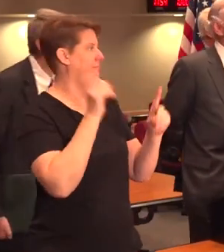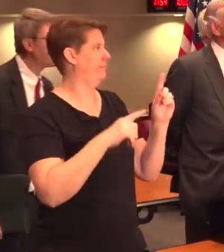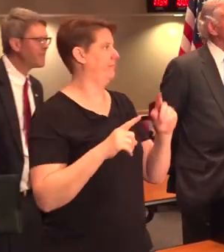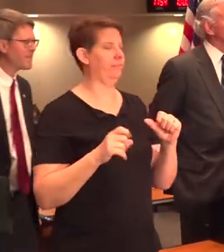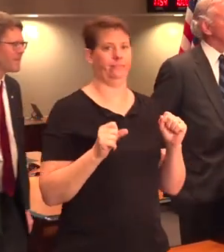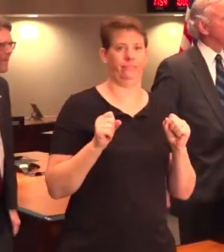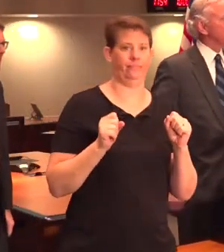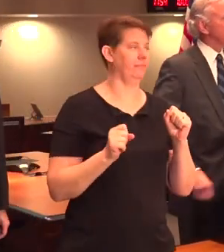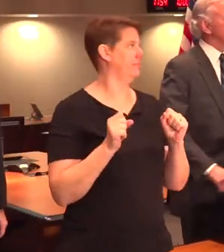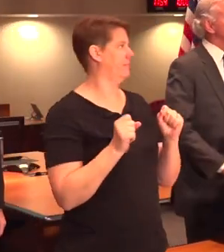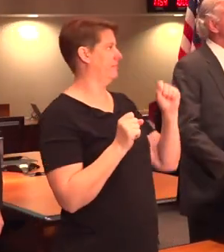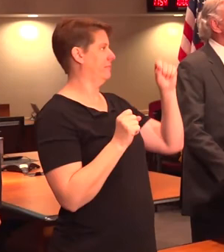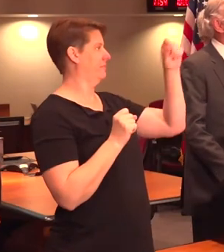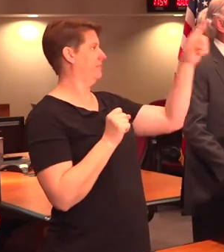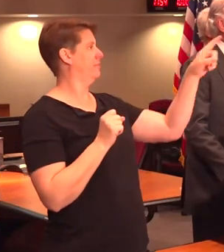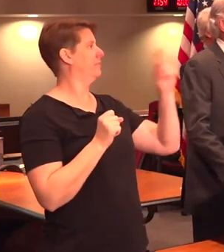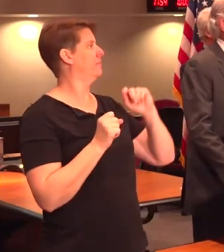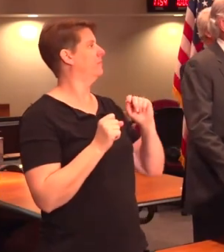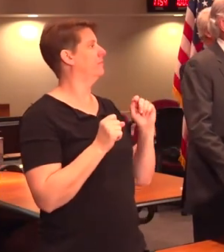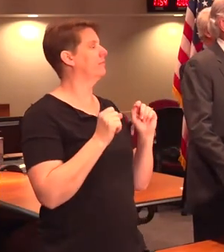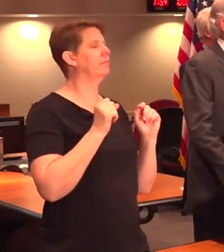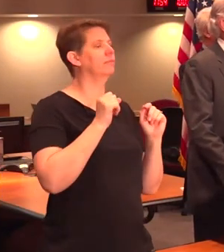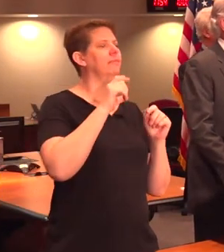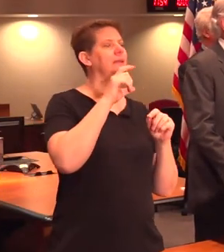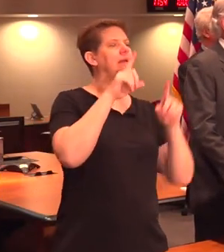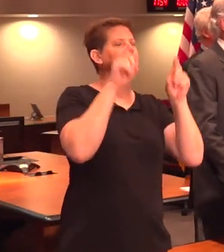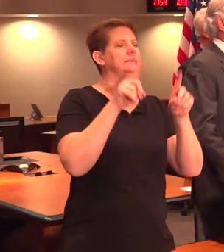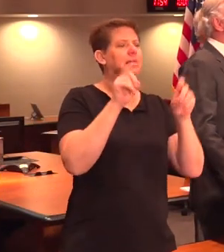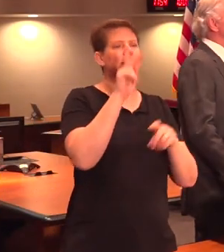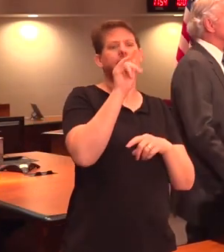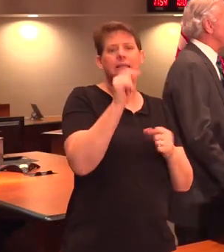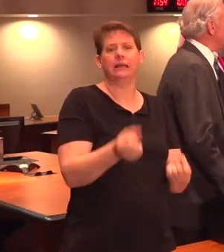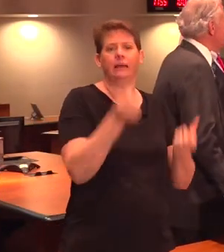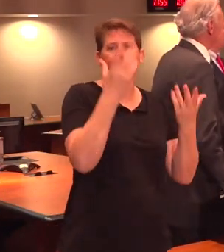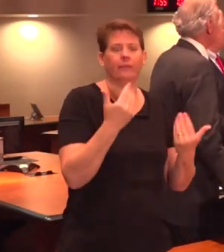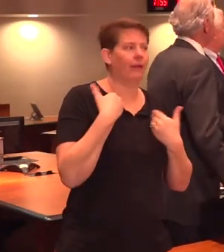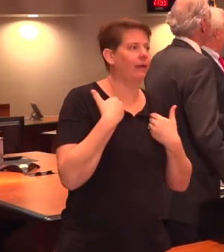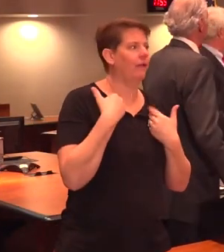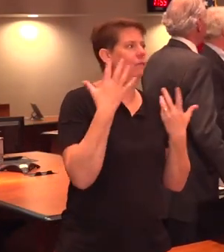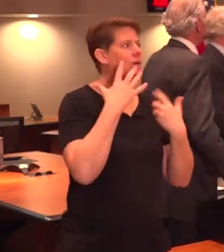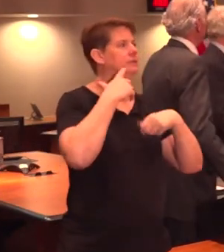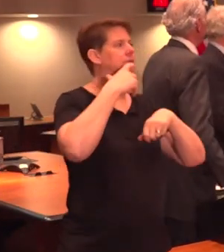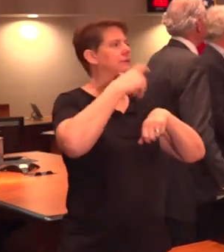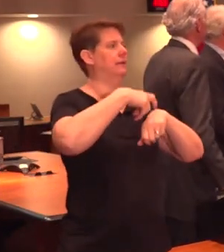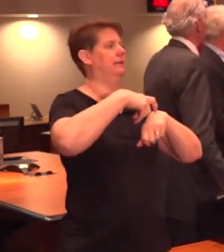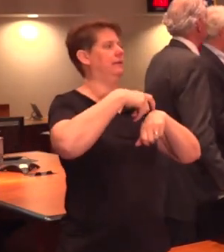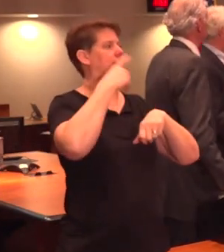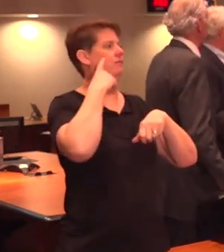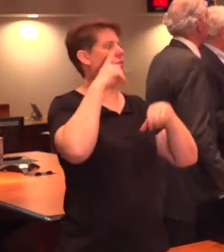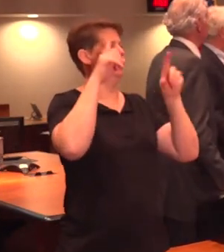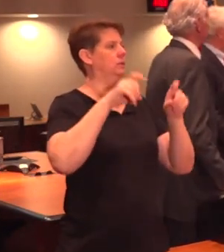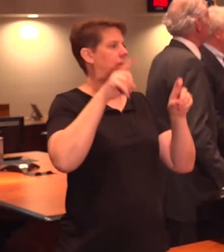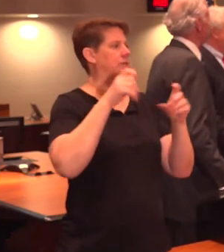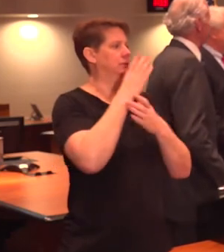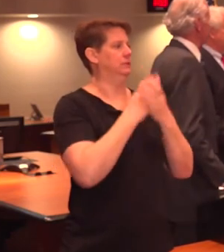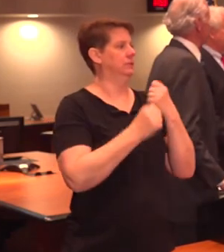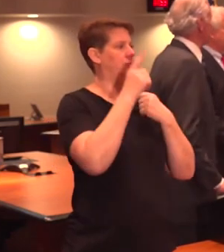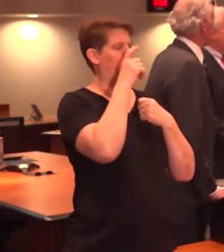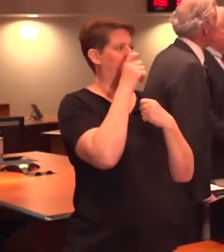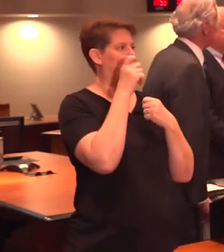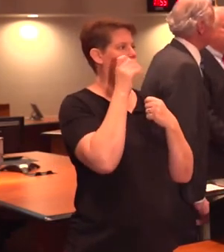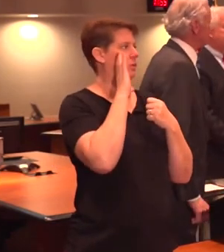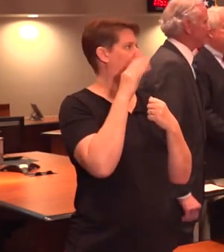just kind of go over the test kits? How many do we have? And what's kind of like the timeline when it comes to testing somebody and getting